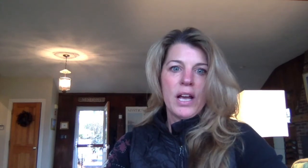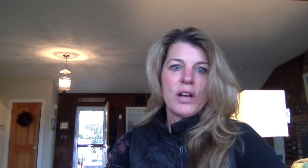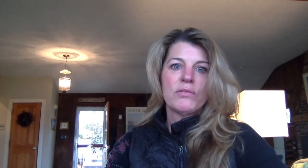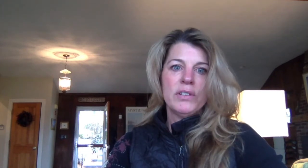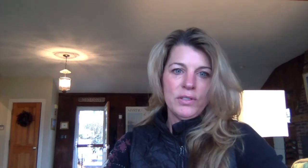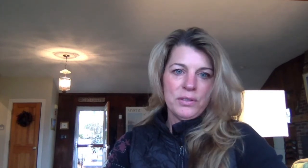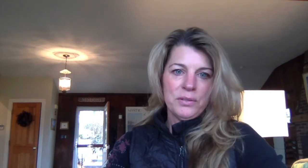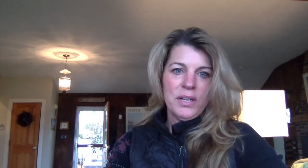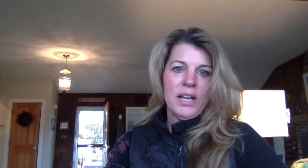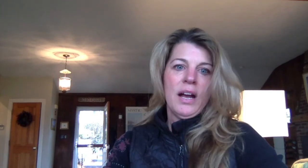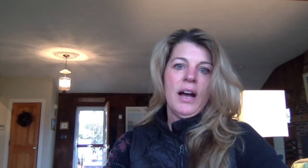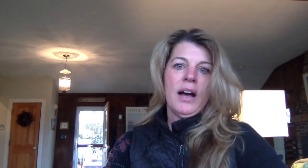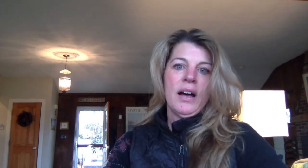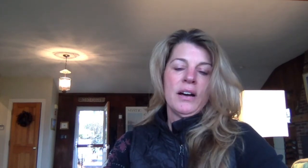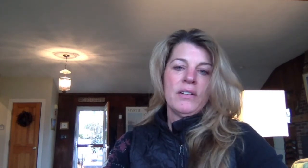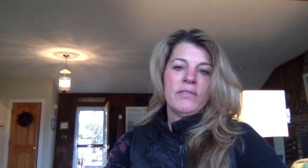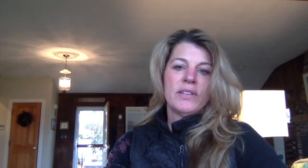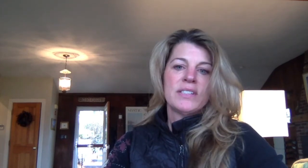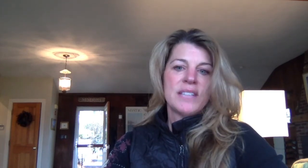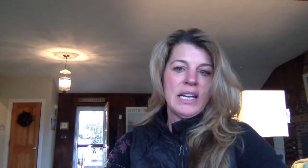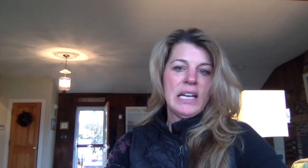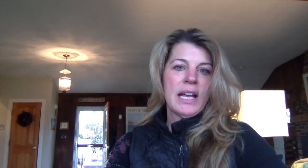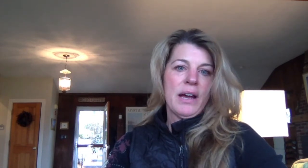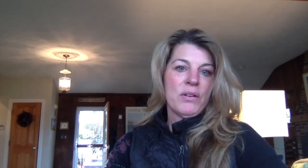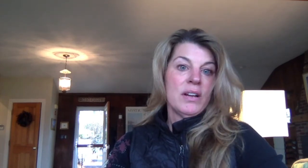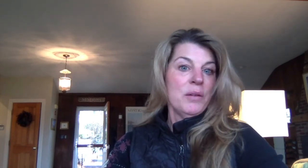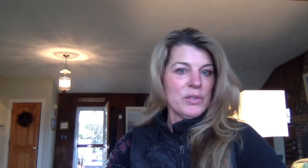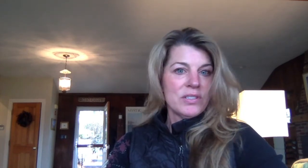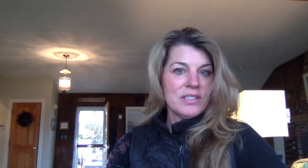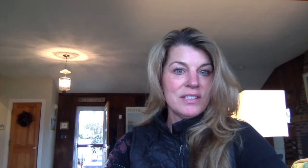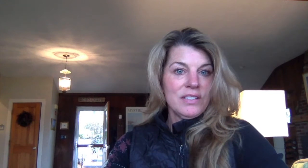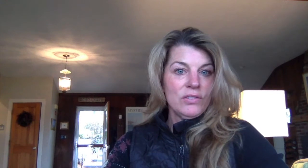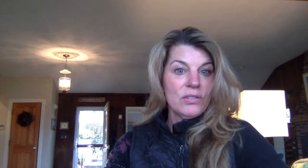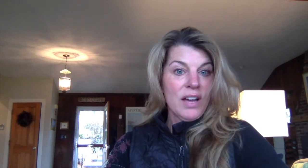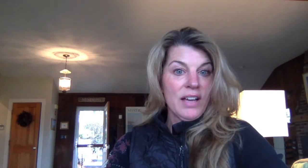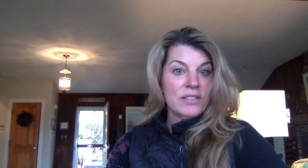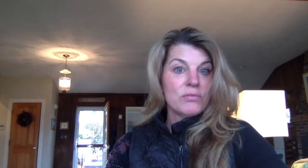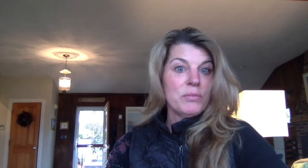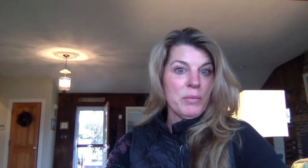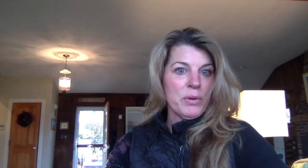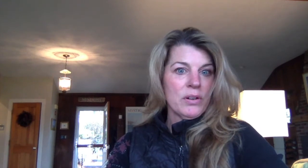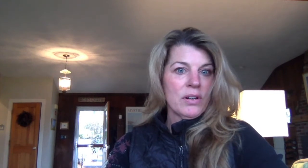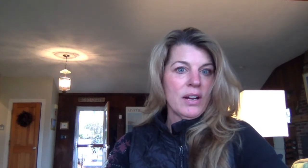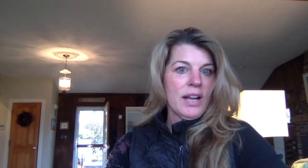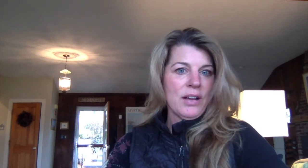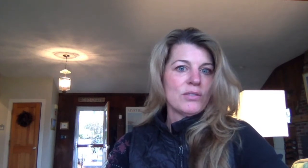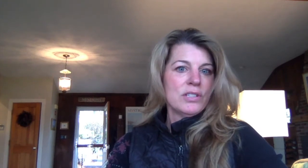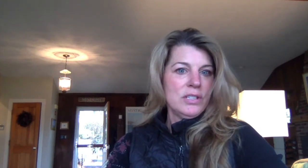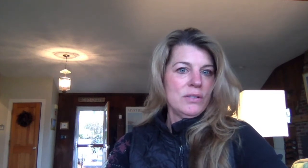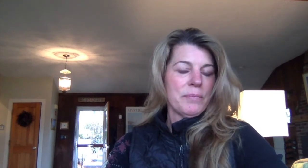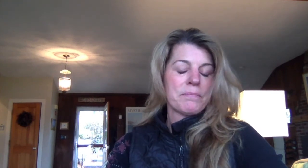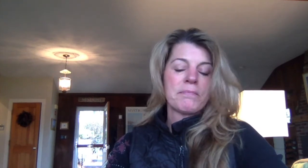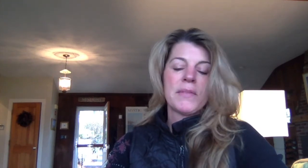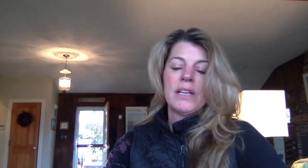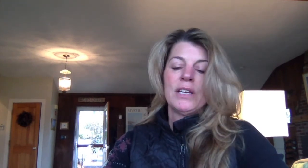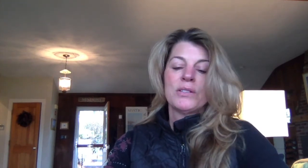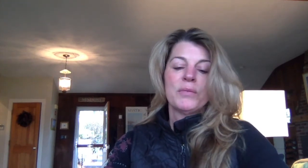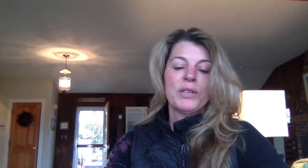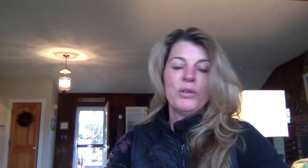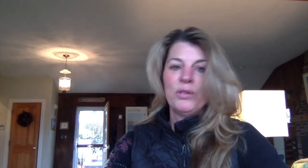review of signing our numbers to see if you guys remember how to do it so I'm gonna hold